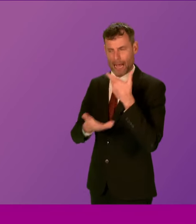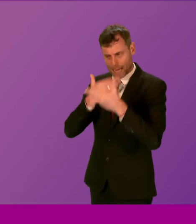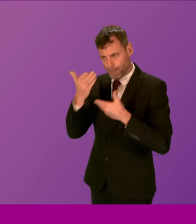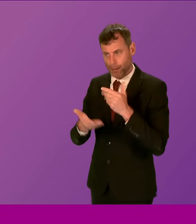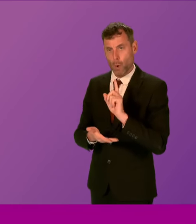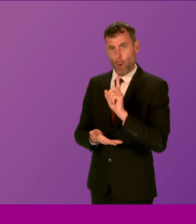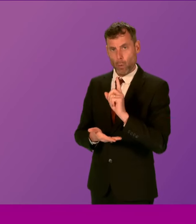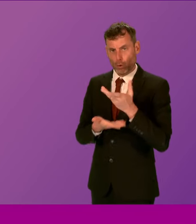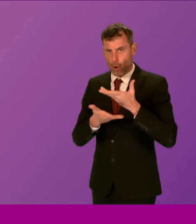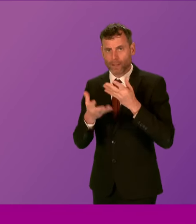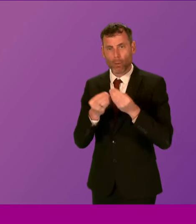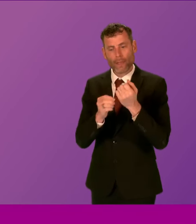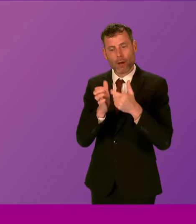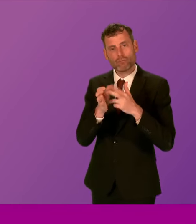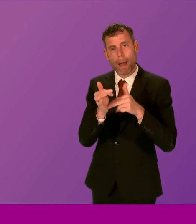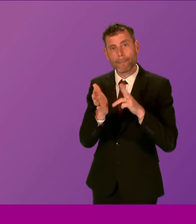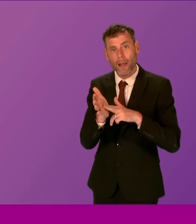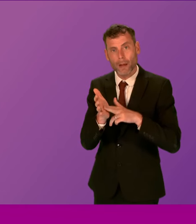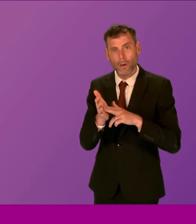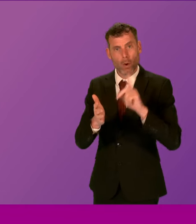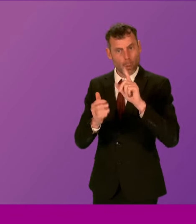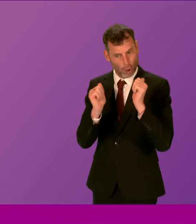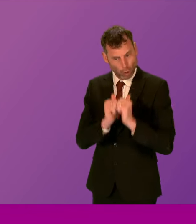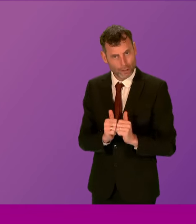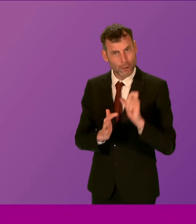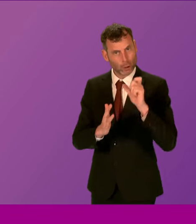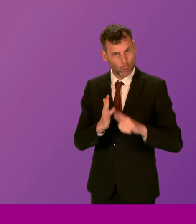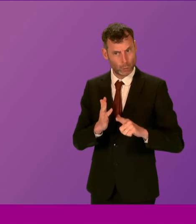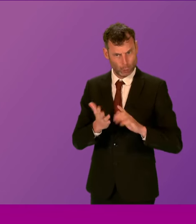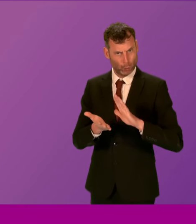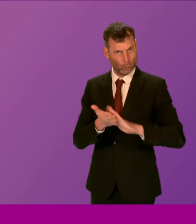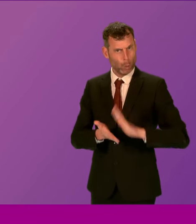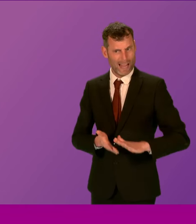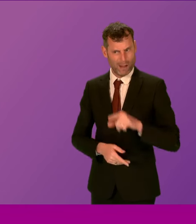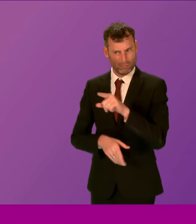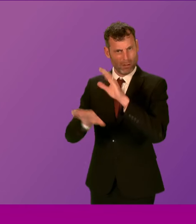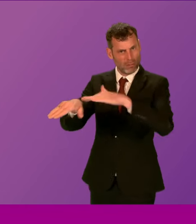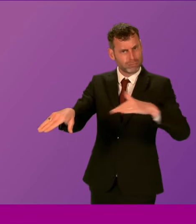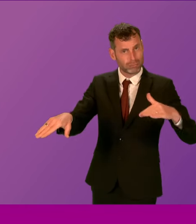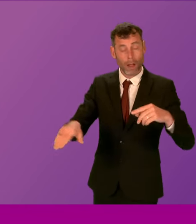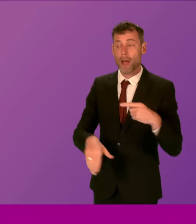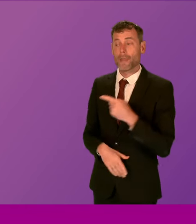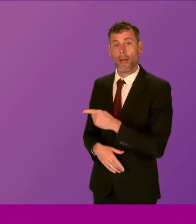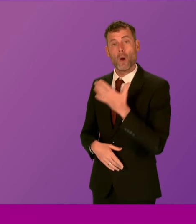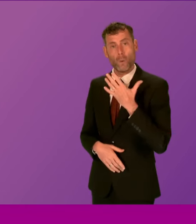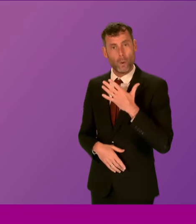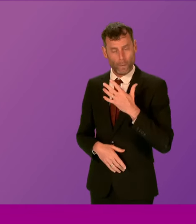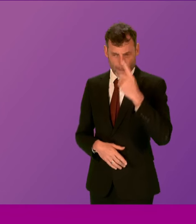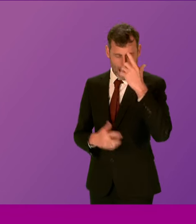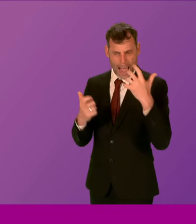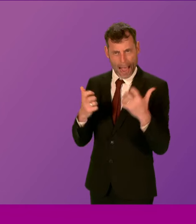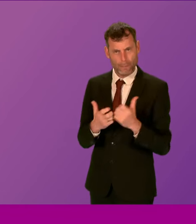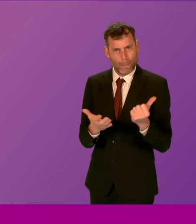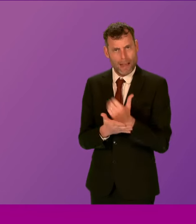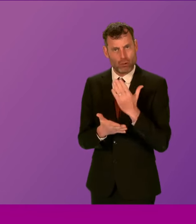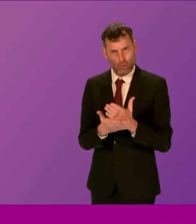with Brampian and about some of the actions that they are taking. They are looking at, for example, doing more to increase